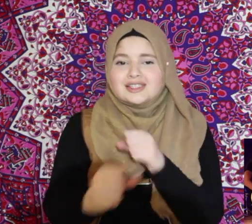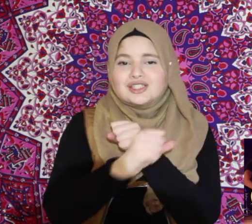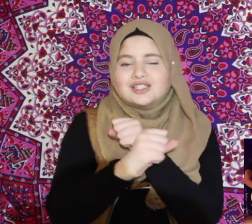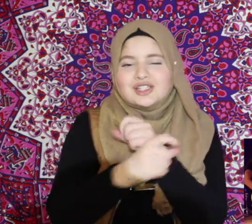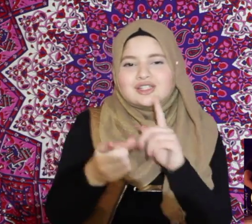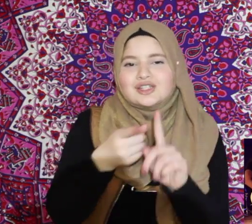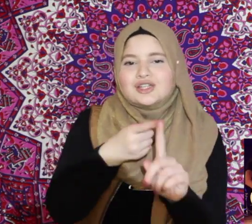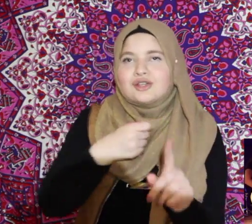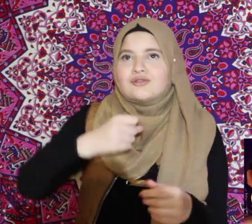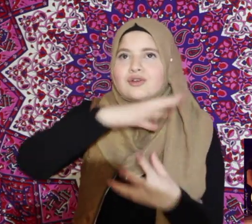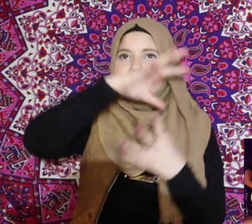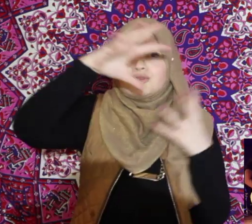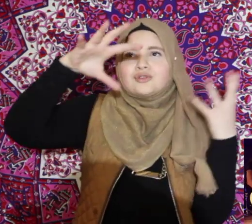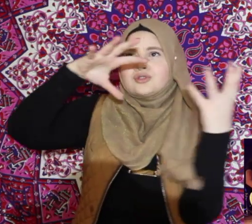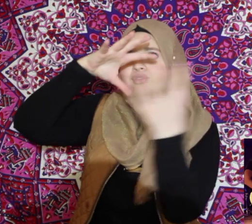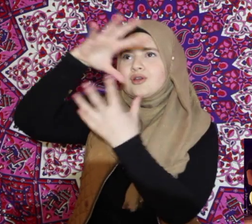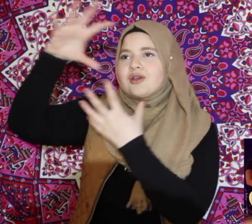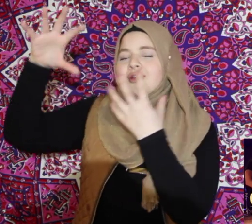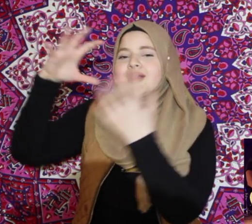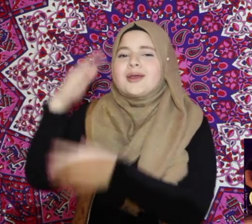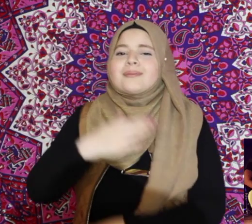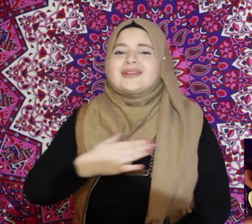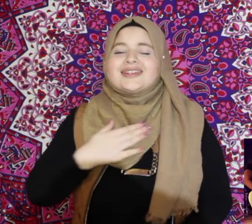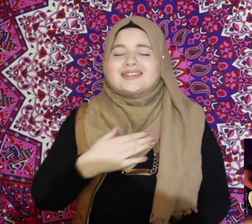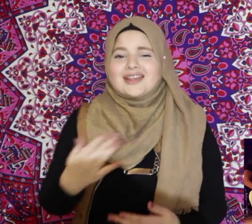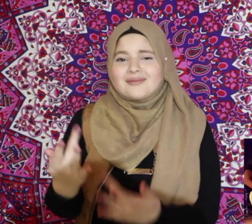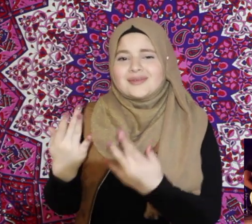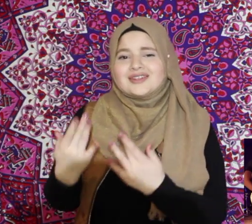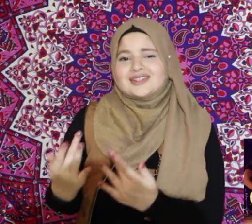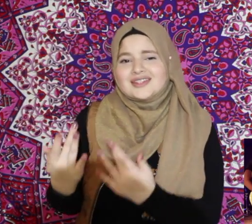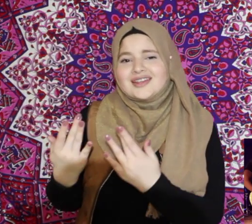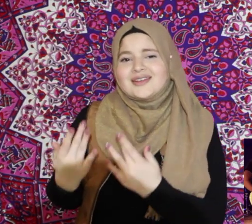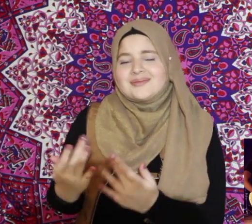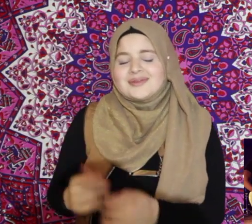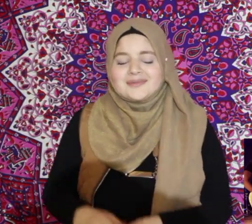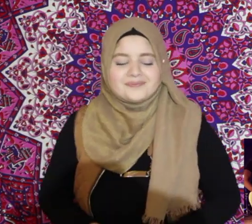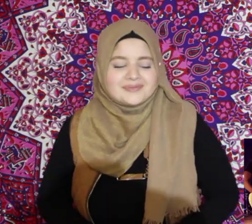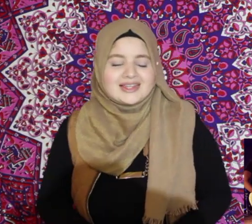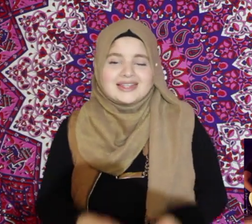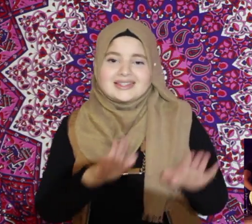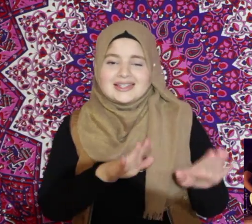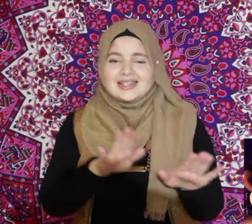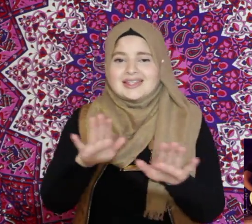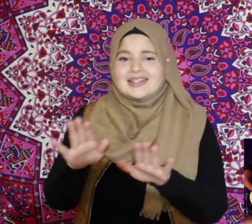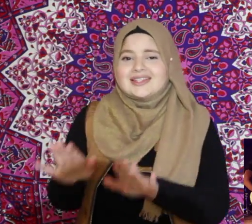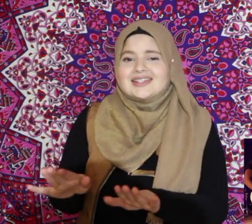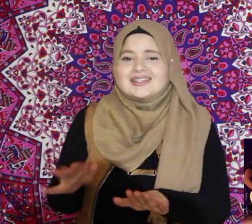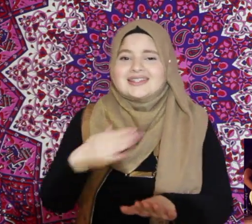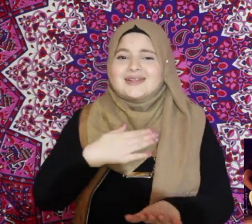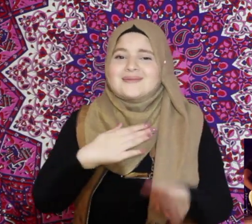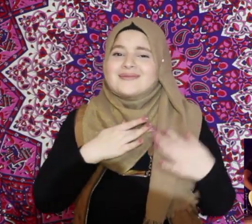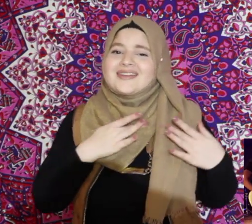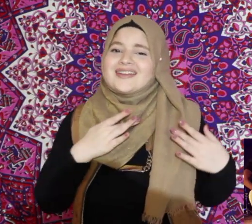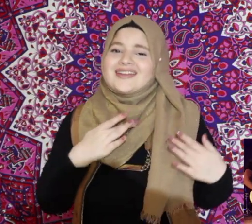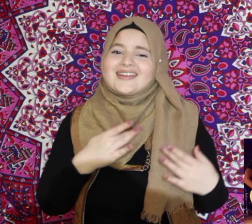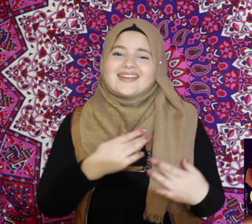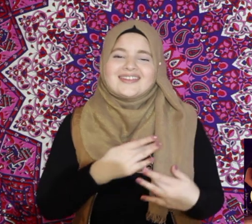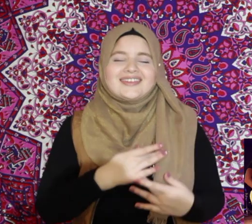To shelter you from the store So please have mercy on me Take it easy on my heart